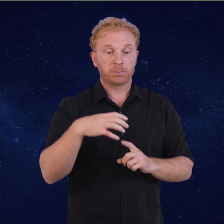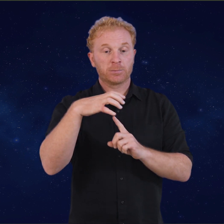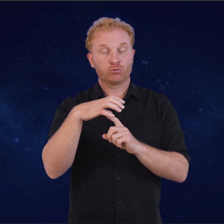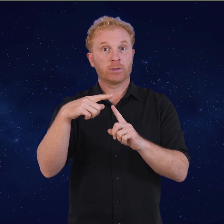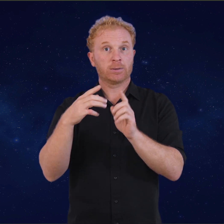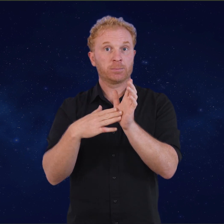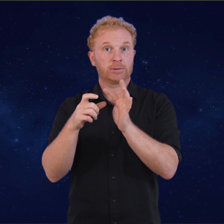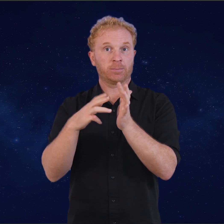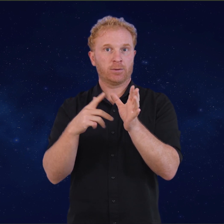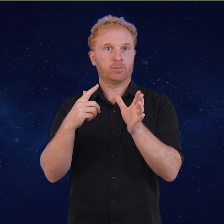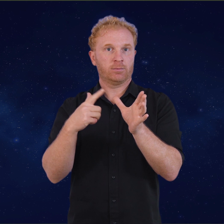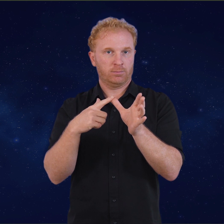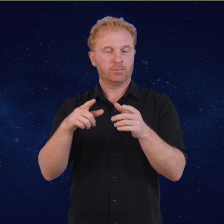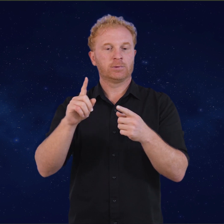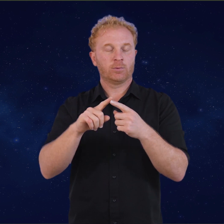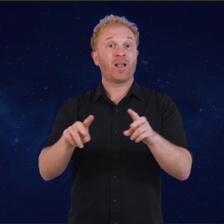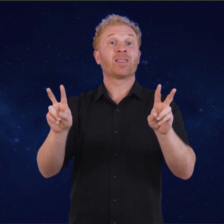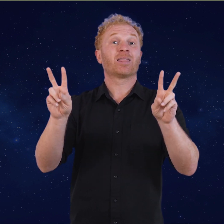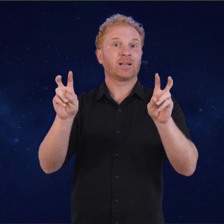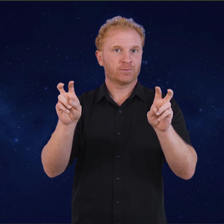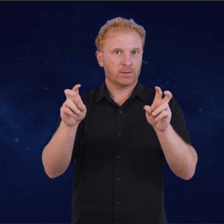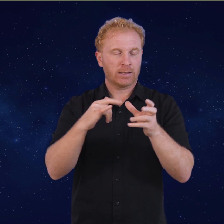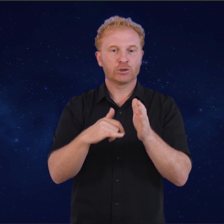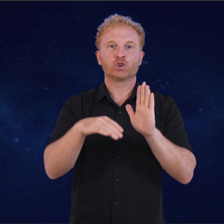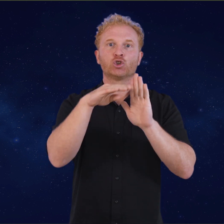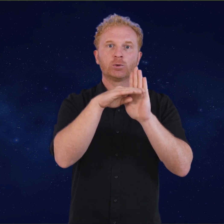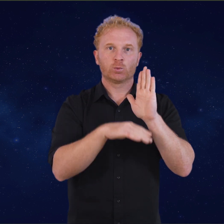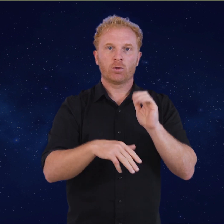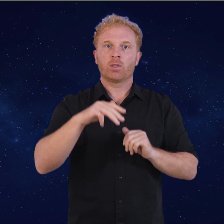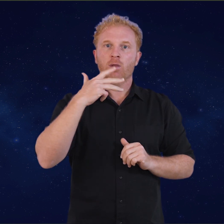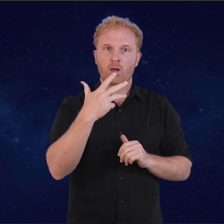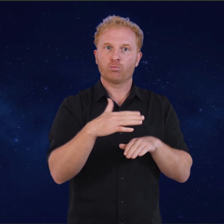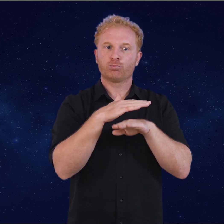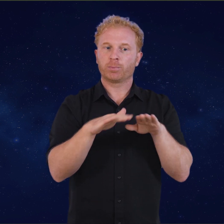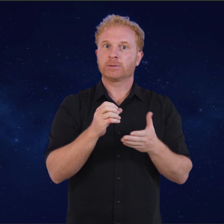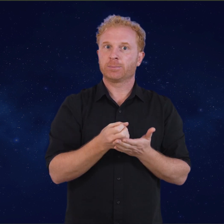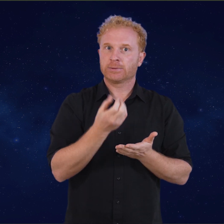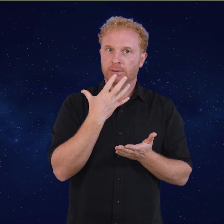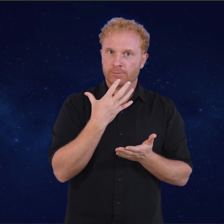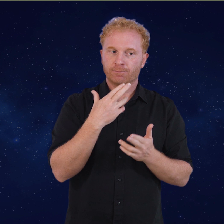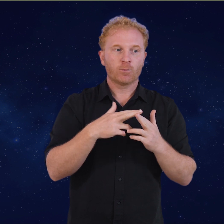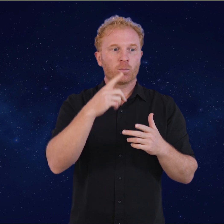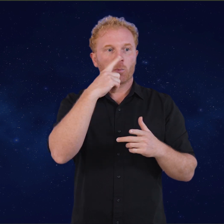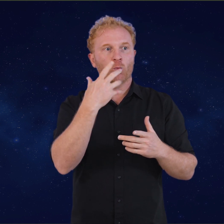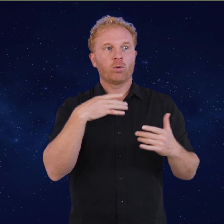Both psilocybin and MDMA are still classified as Schedule 9, Prohibited